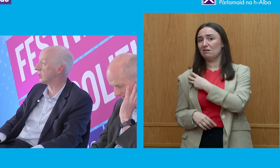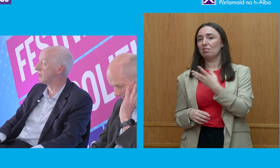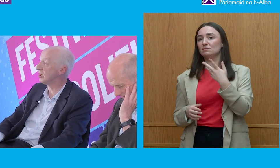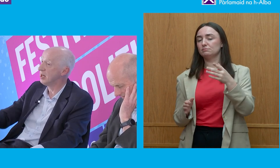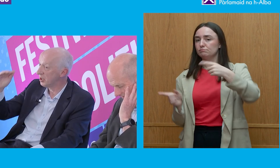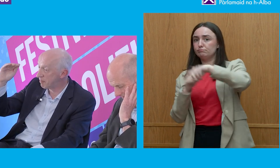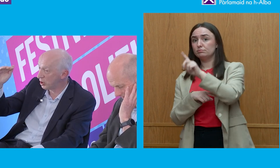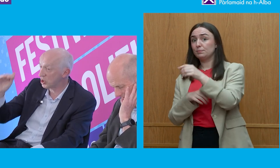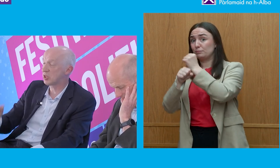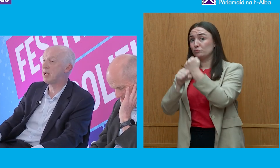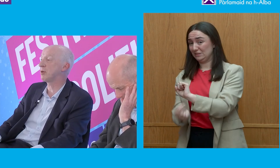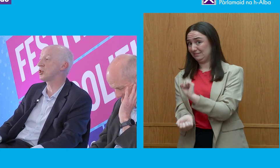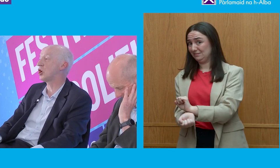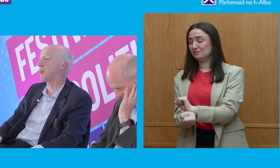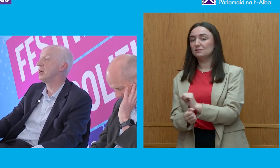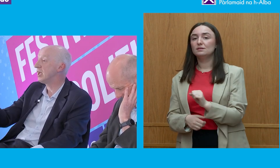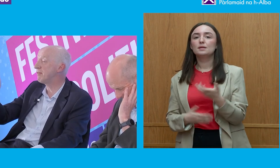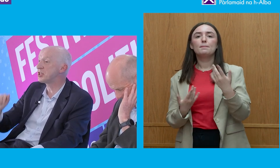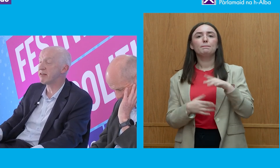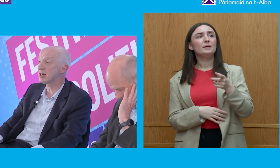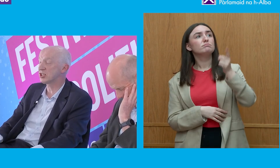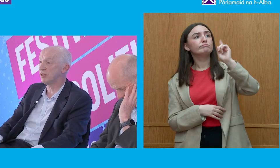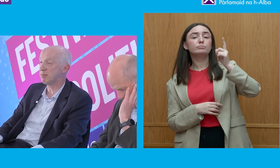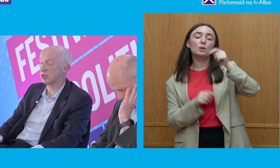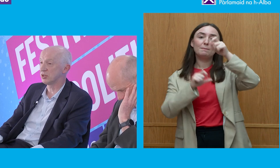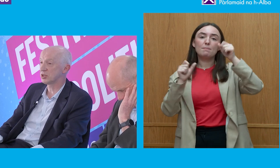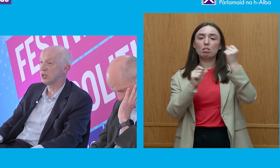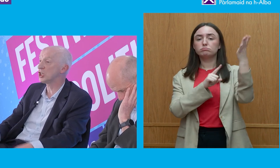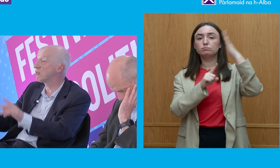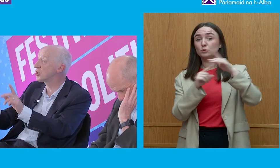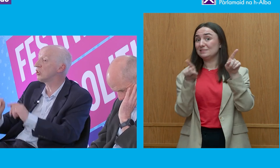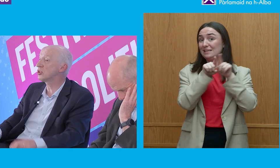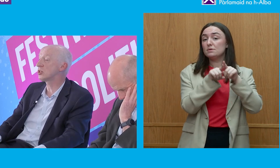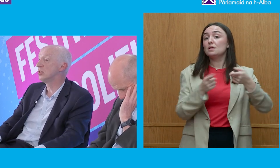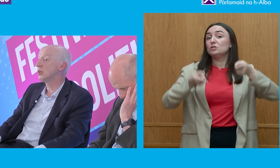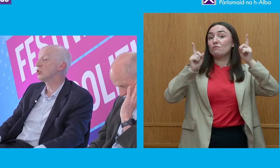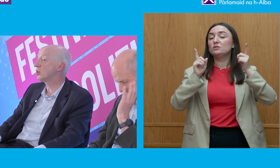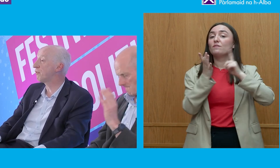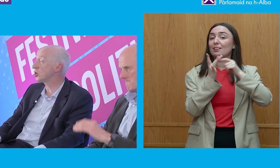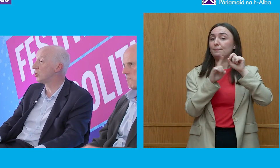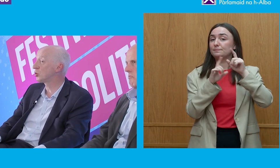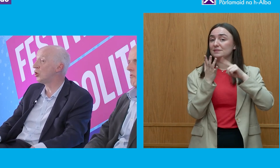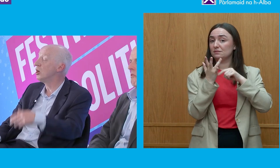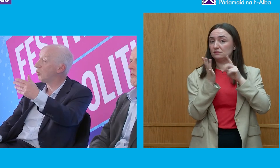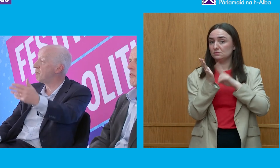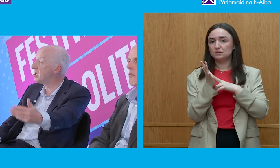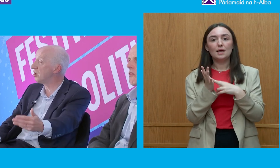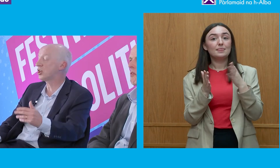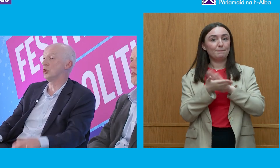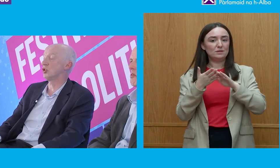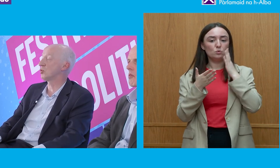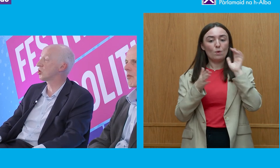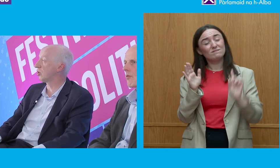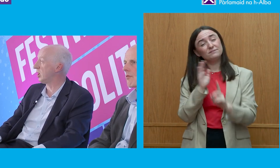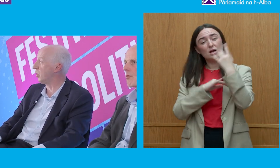anti-corruption activity, they punished the people at the top, even the directors of Lipton's. As a result, during the First World War, when many